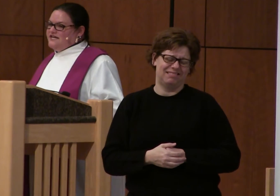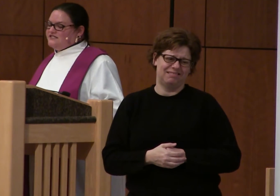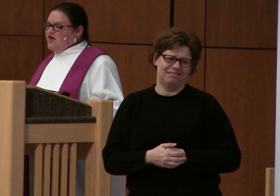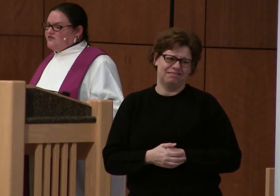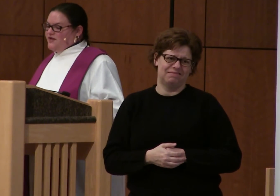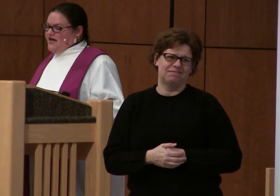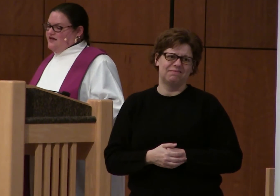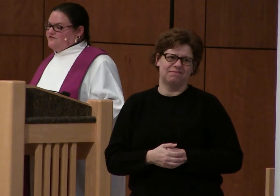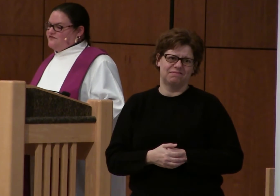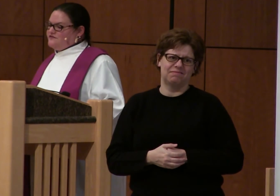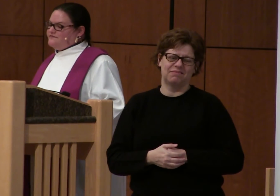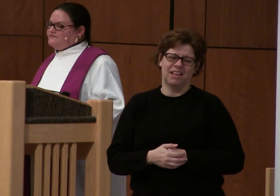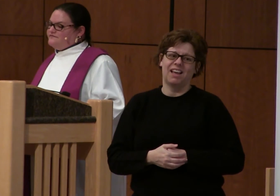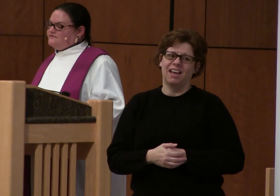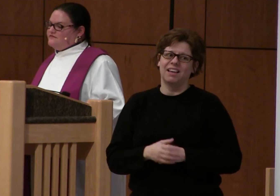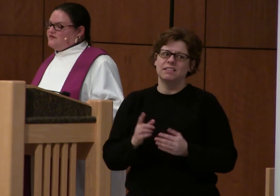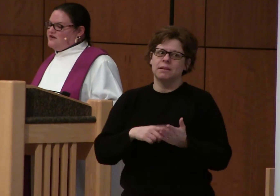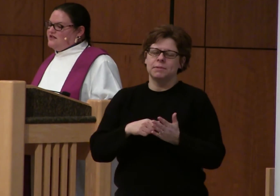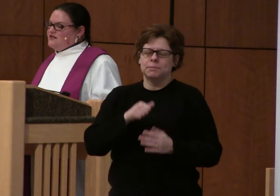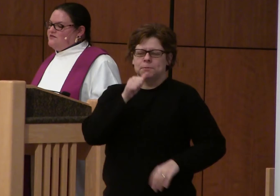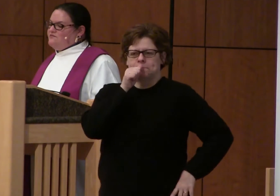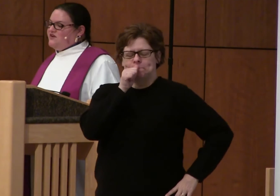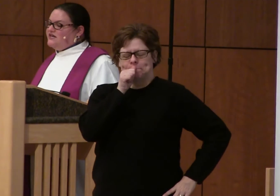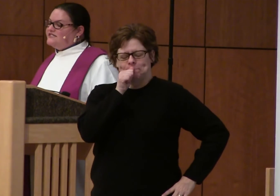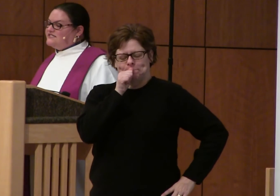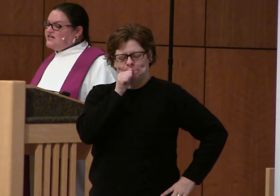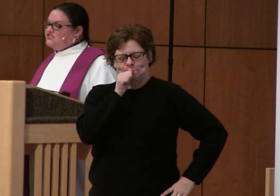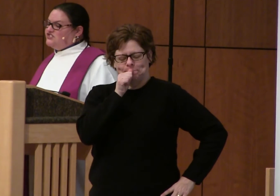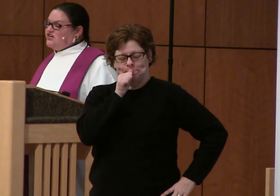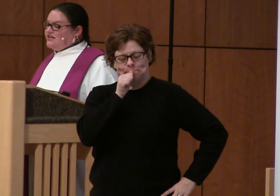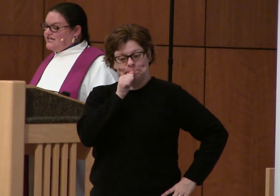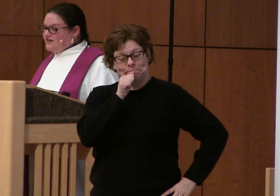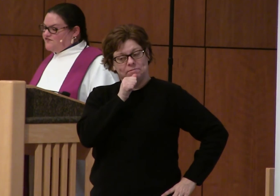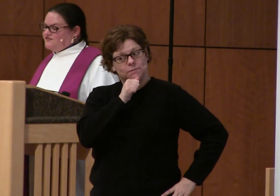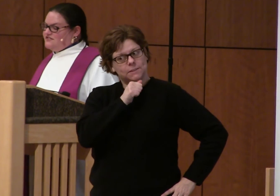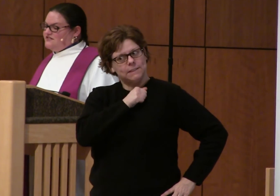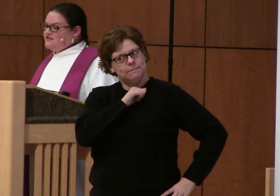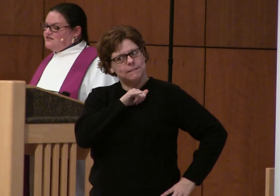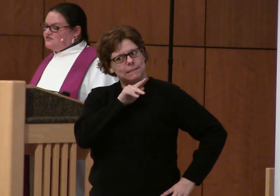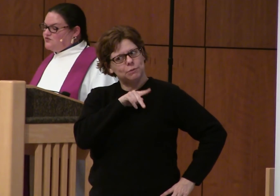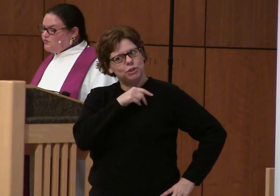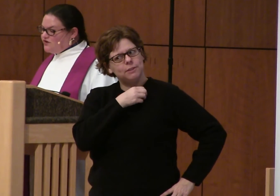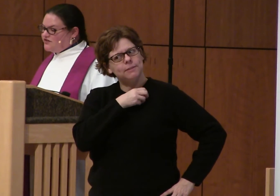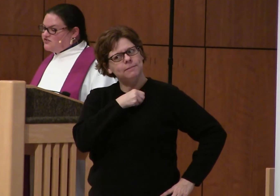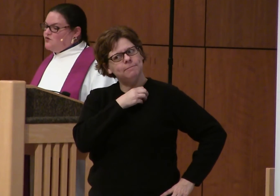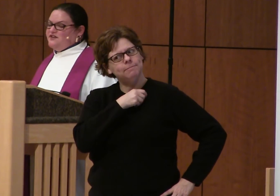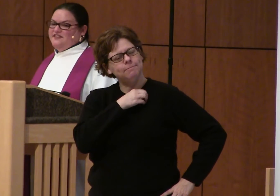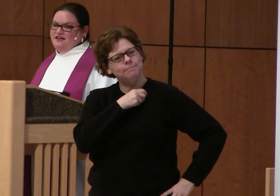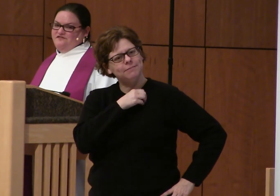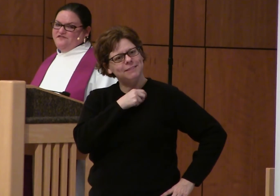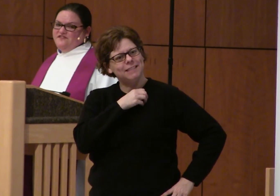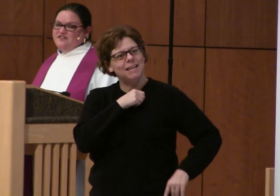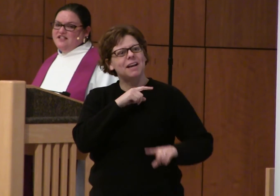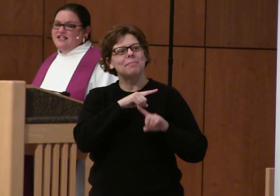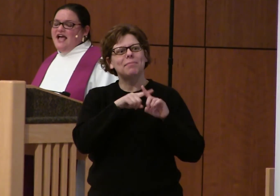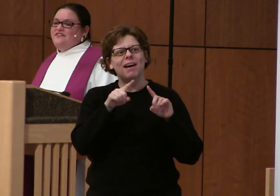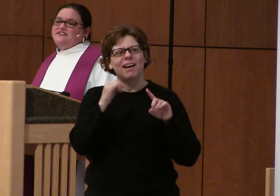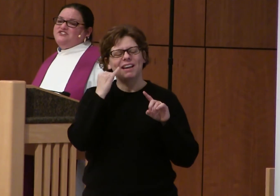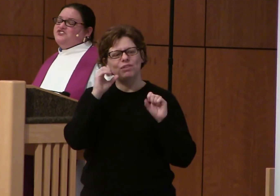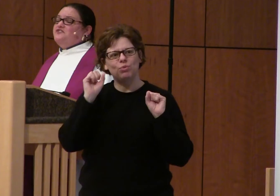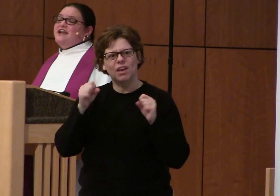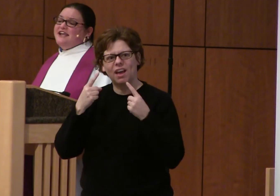It takes all that we have. But it is such a gift to work toward love.